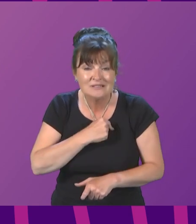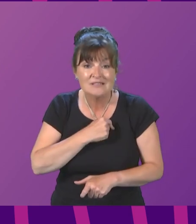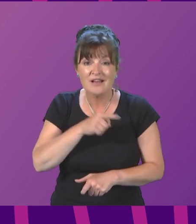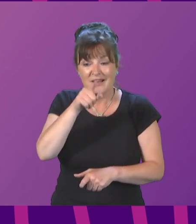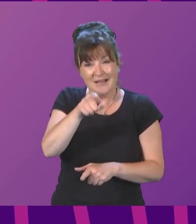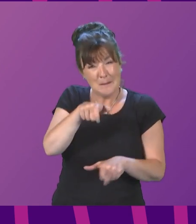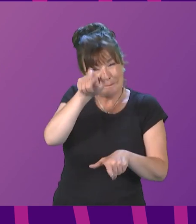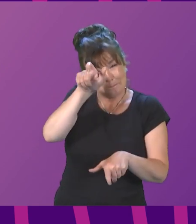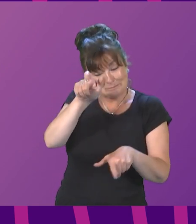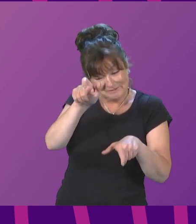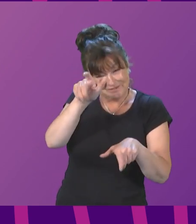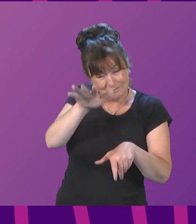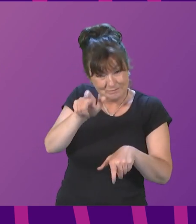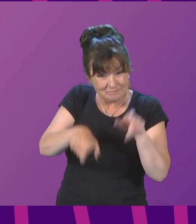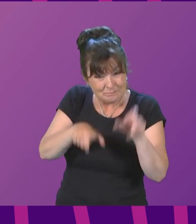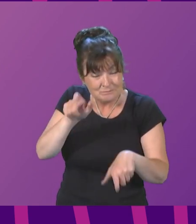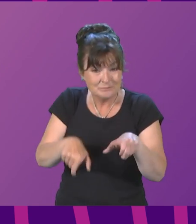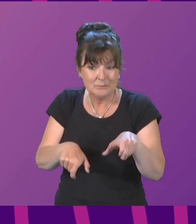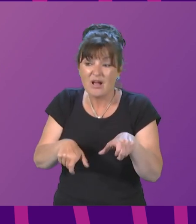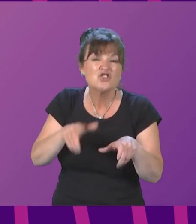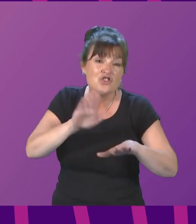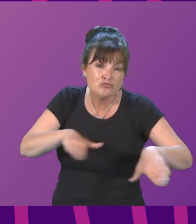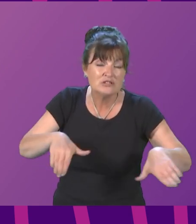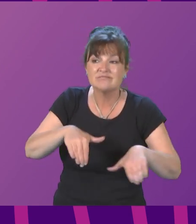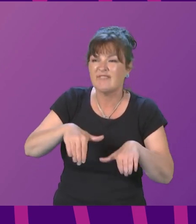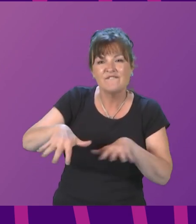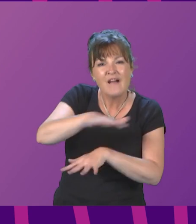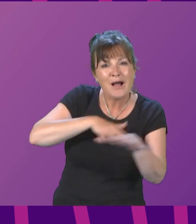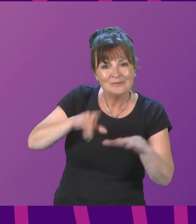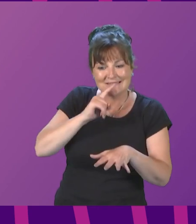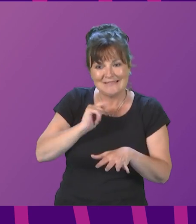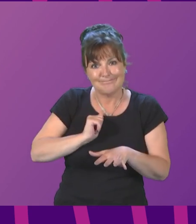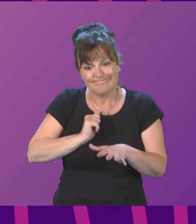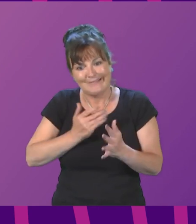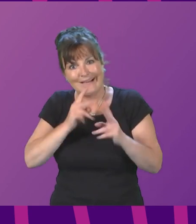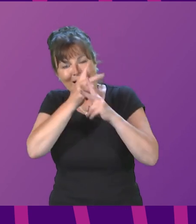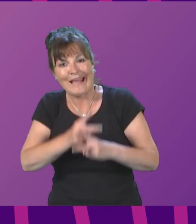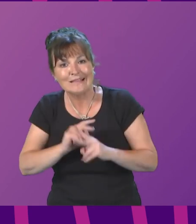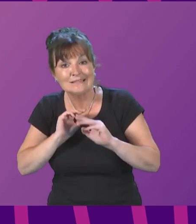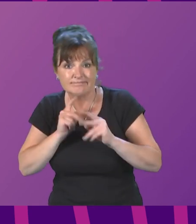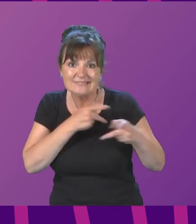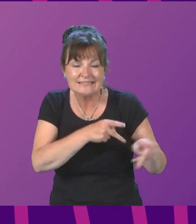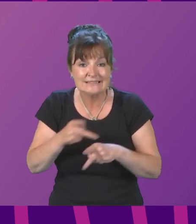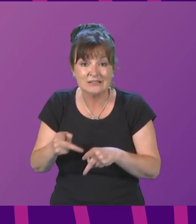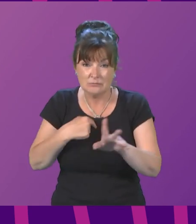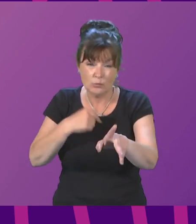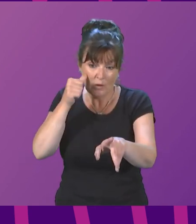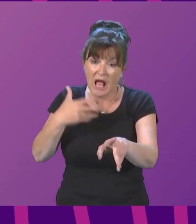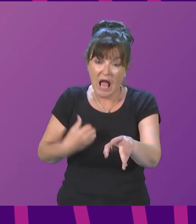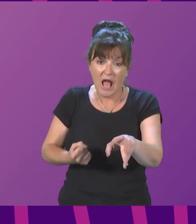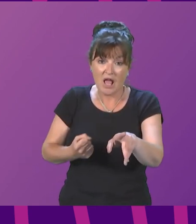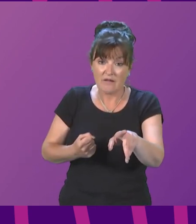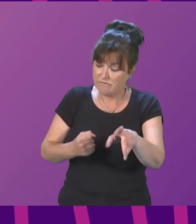edges of the care system. This year, the first 50 million of the 500 million whole family